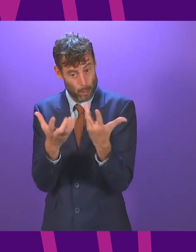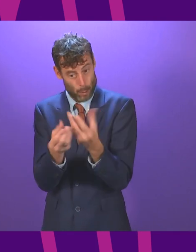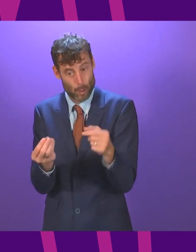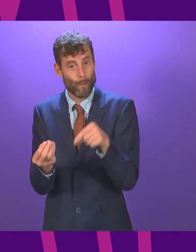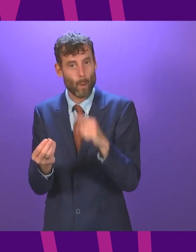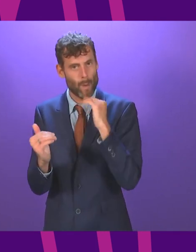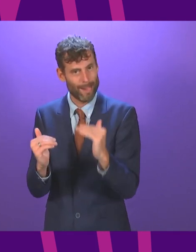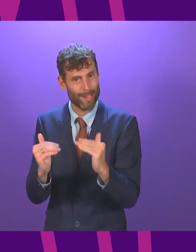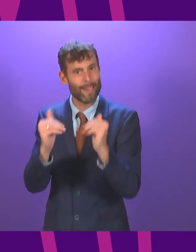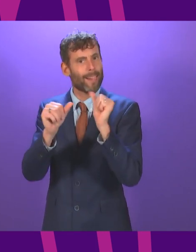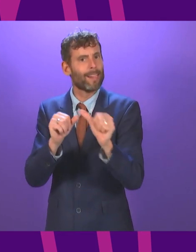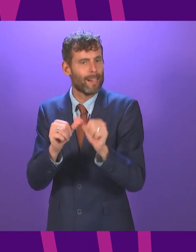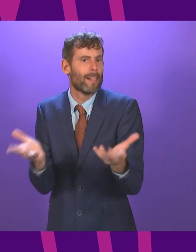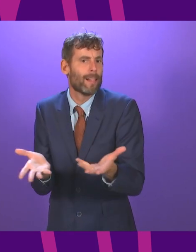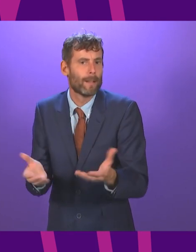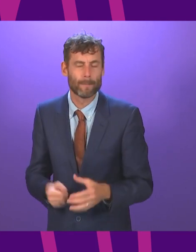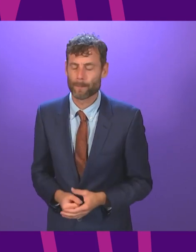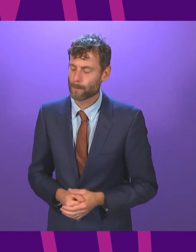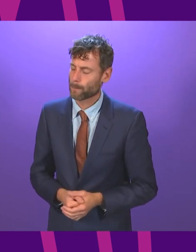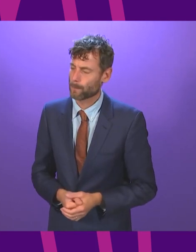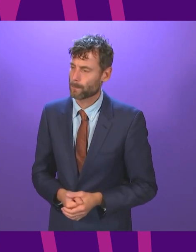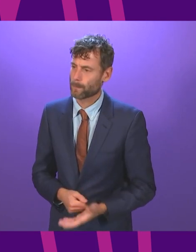across the country Alexander Burnett